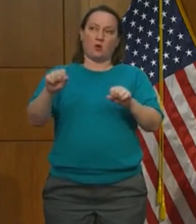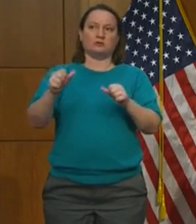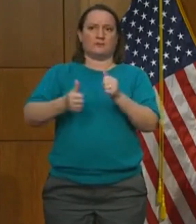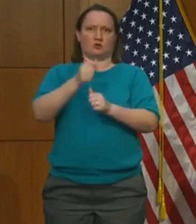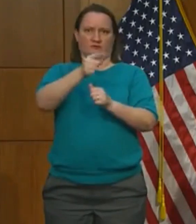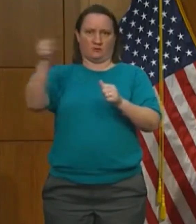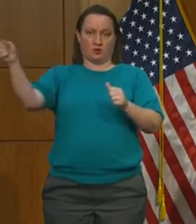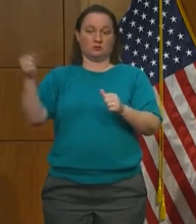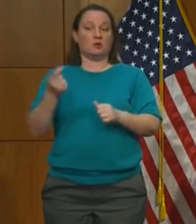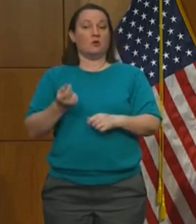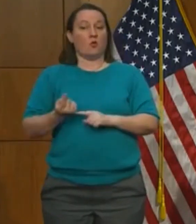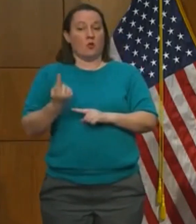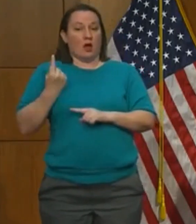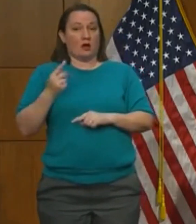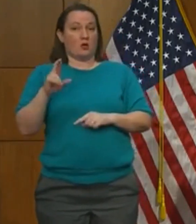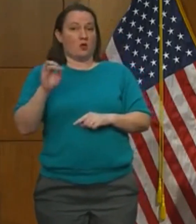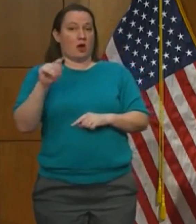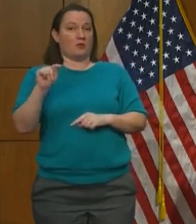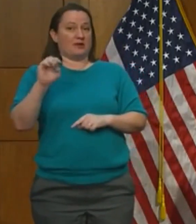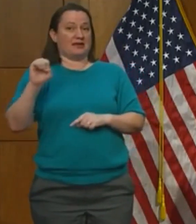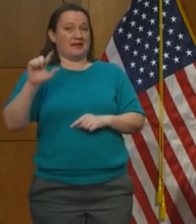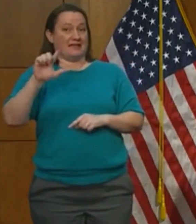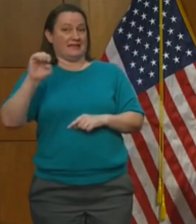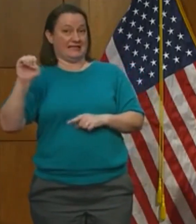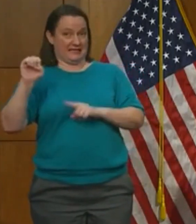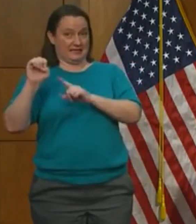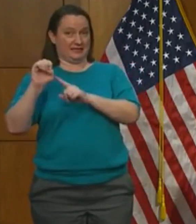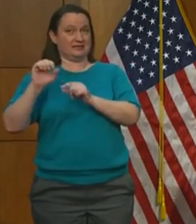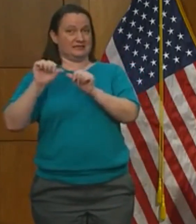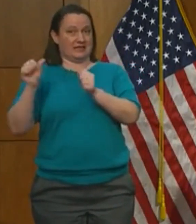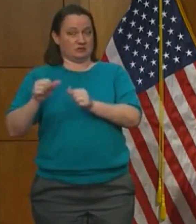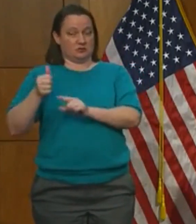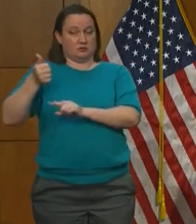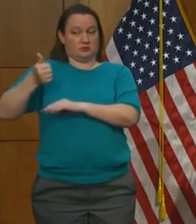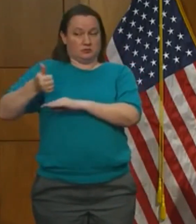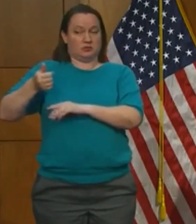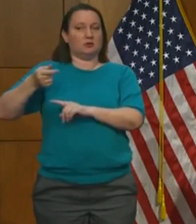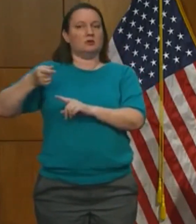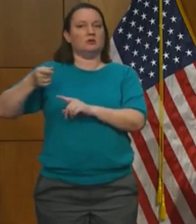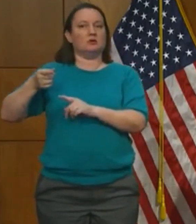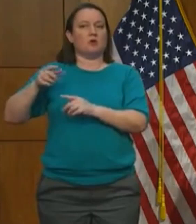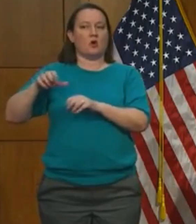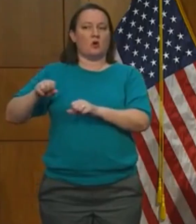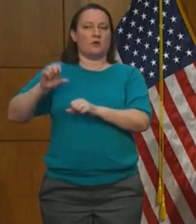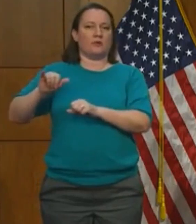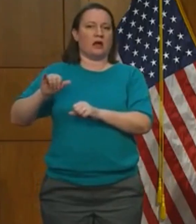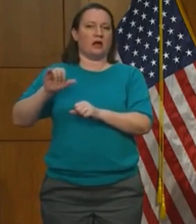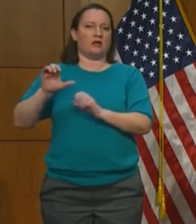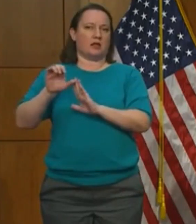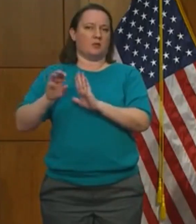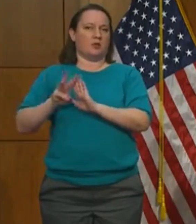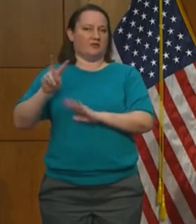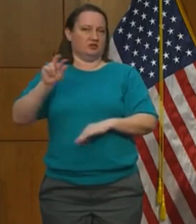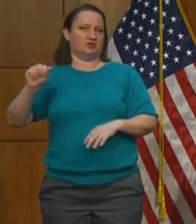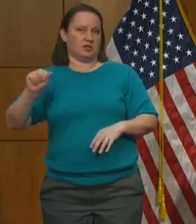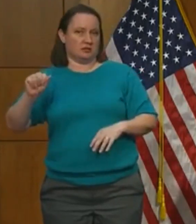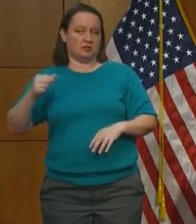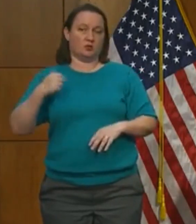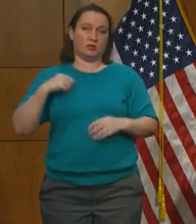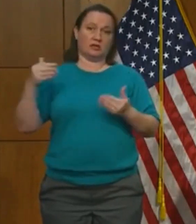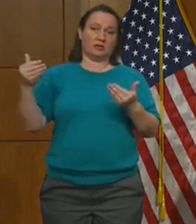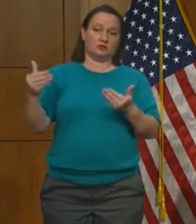on Monument Avenue, is owned by the Commonwealth of Virginia. We introduced and passed legislation